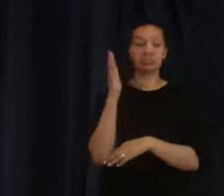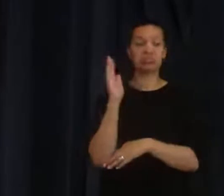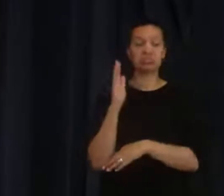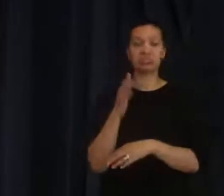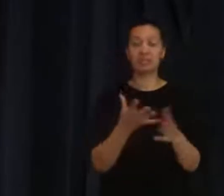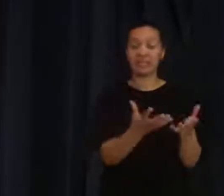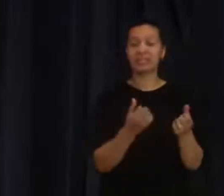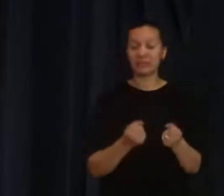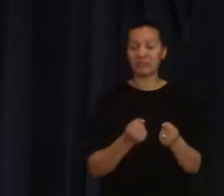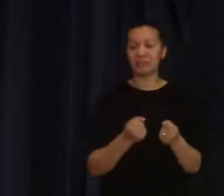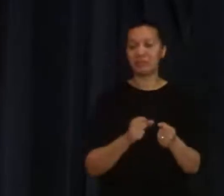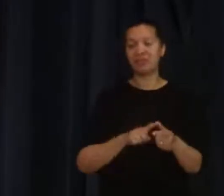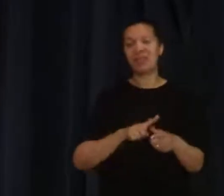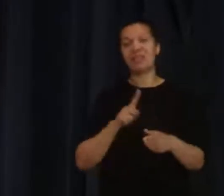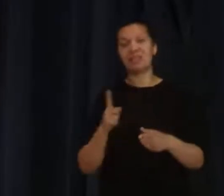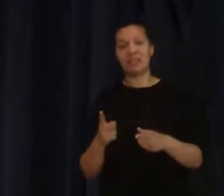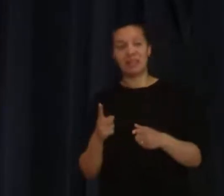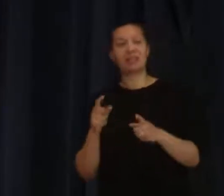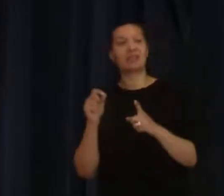in the Holy Spirit.